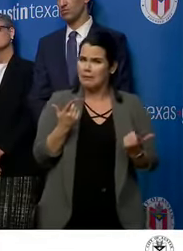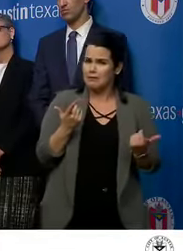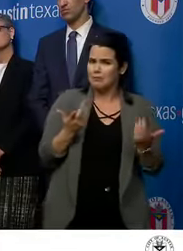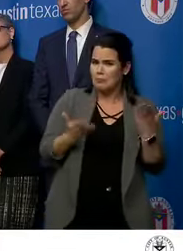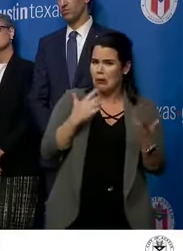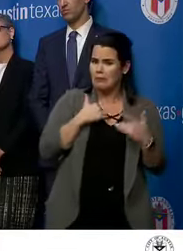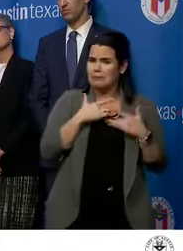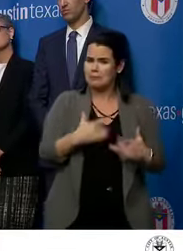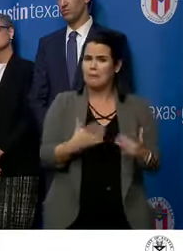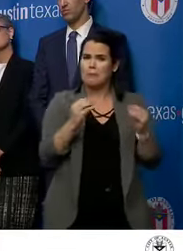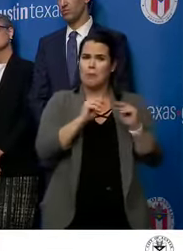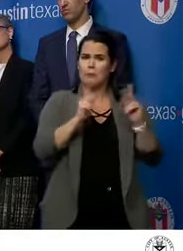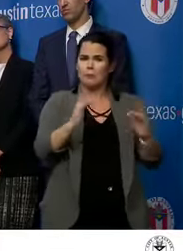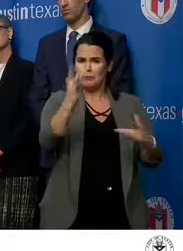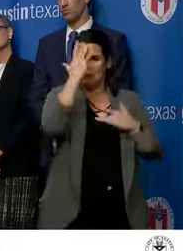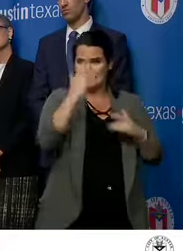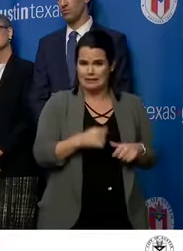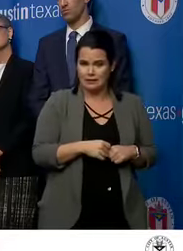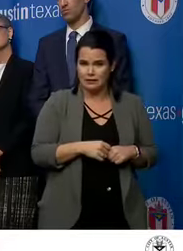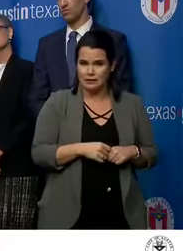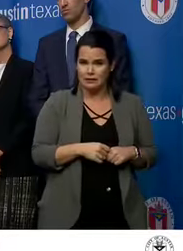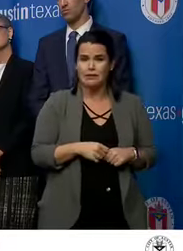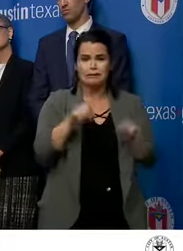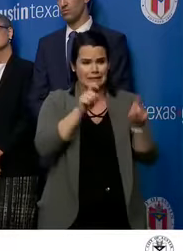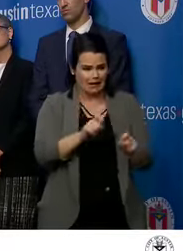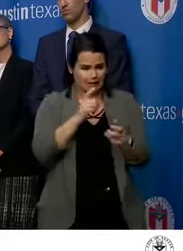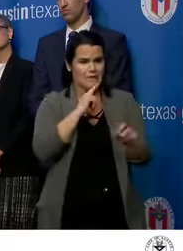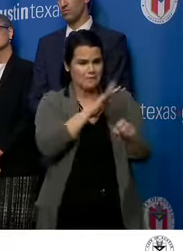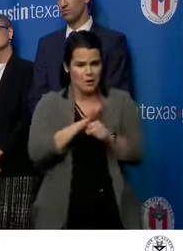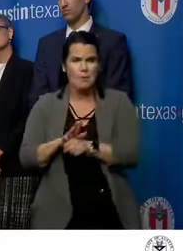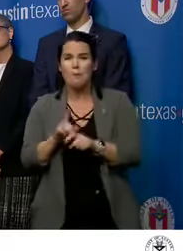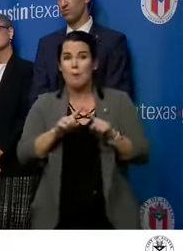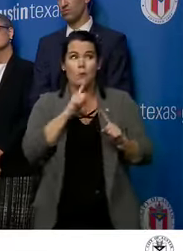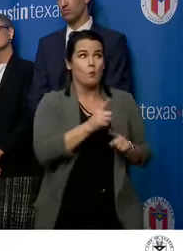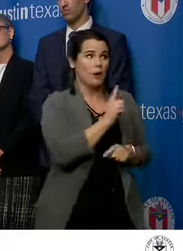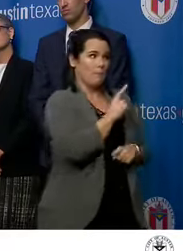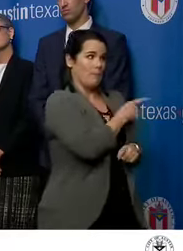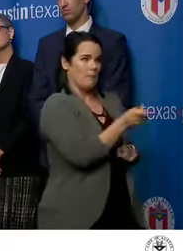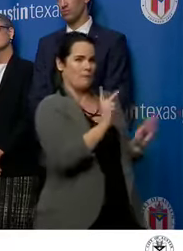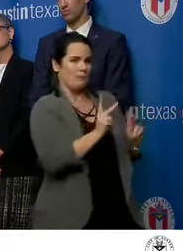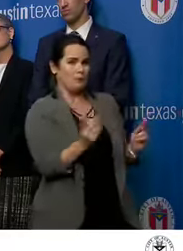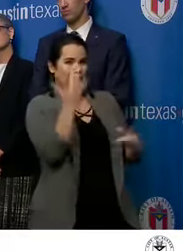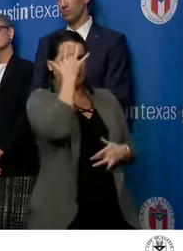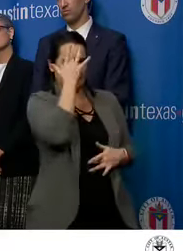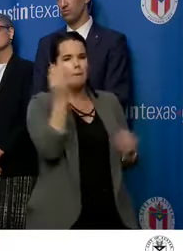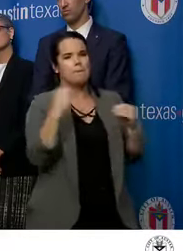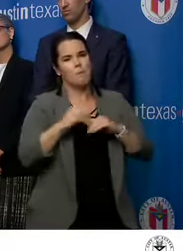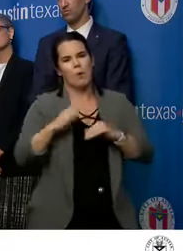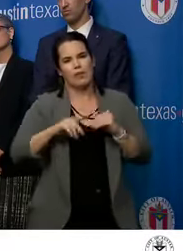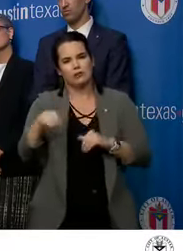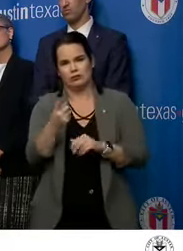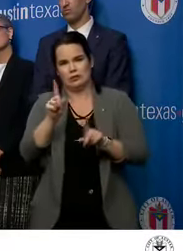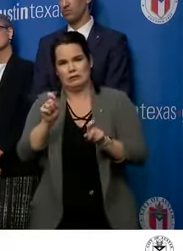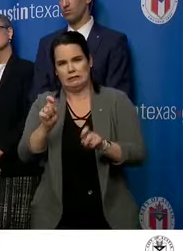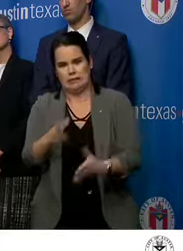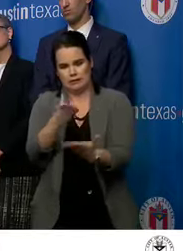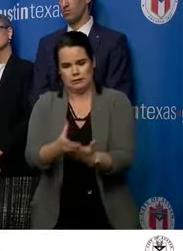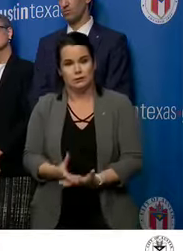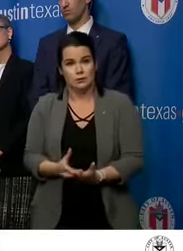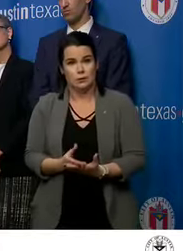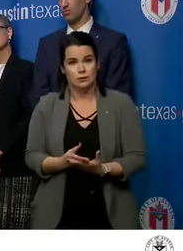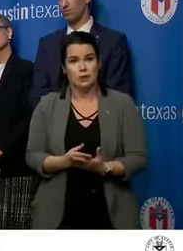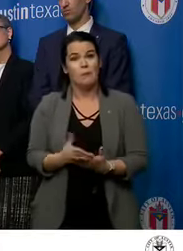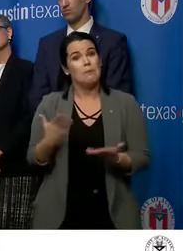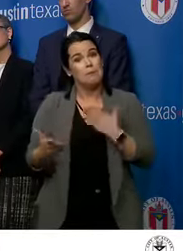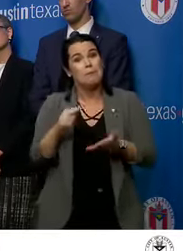than we're aware of and that have been confirmed by tests. When you add that number to the denominator, it substantially may